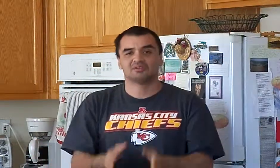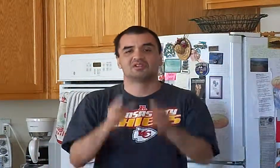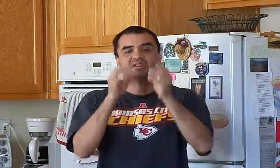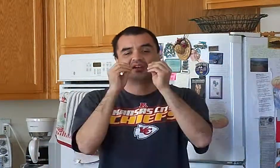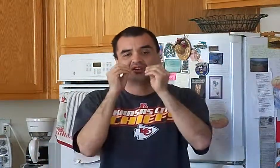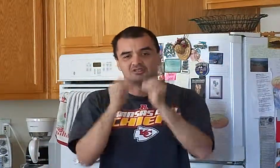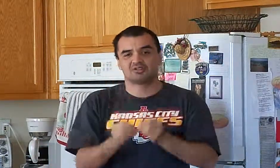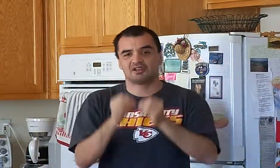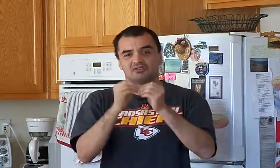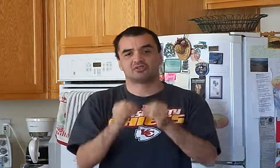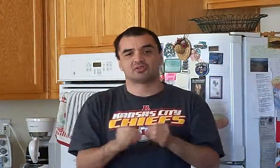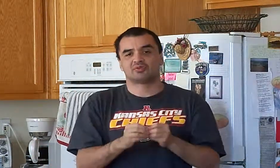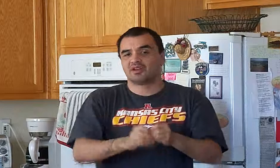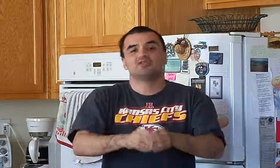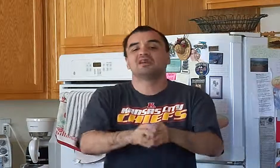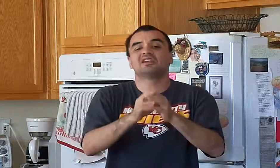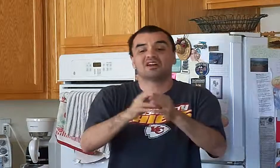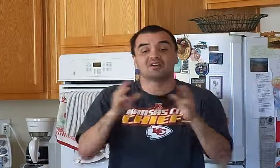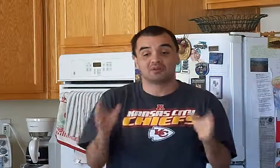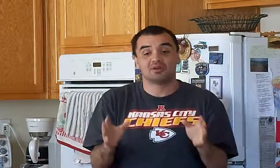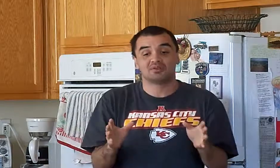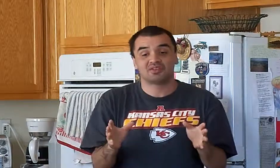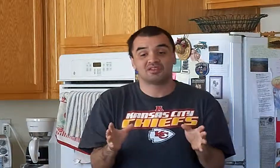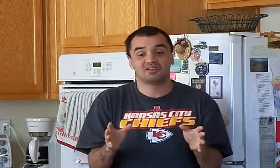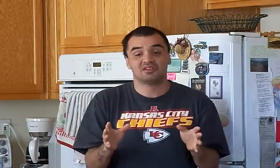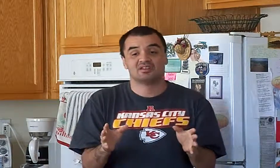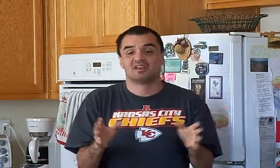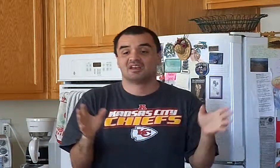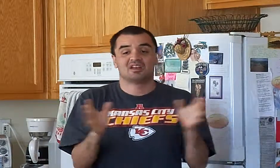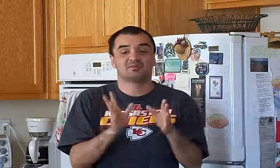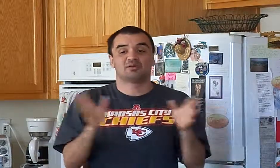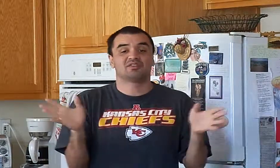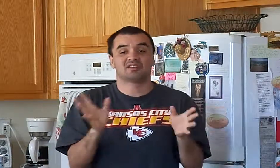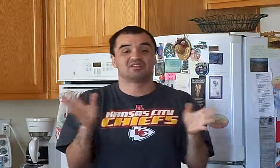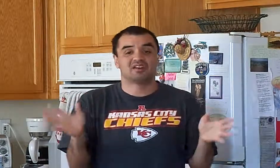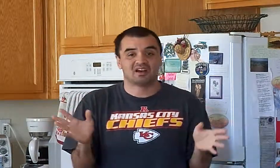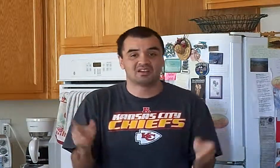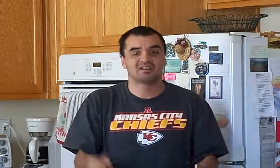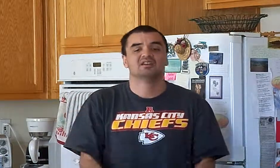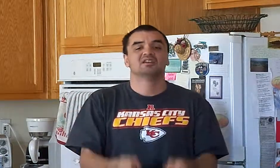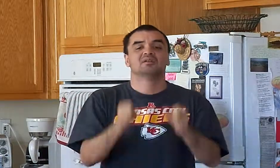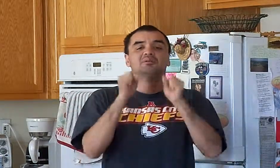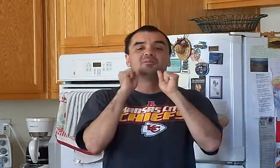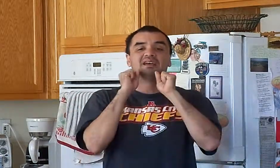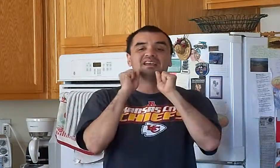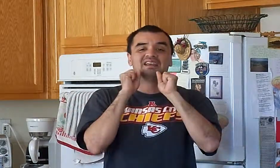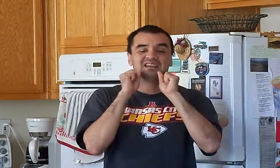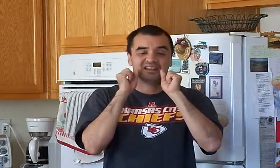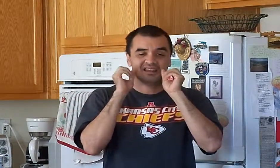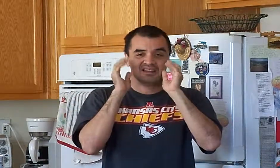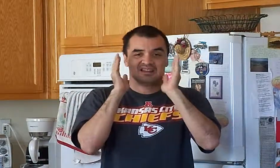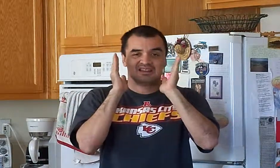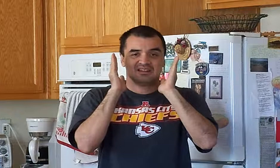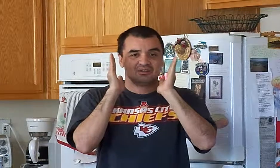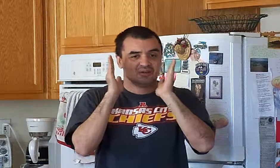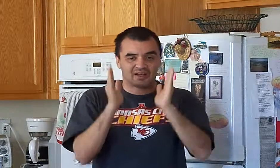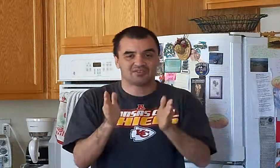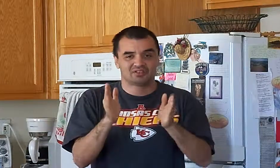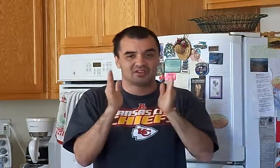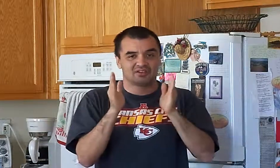in a strange sort of way. You may not agree with it, and that's perfectly fine, but you have to kind